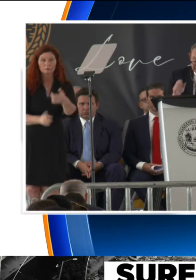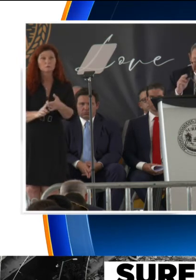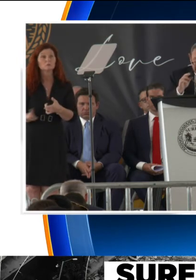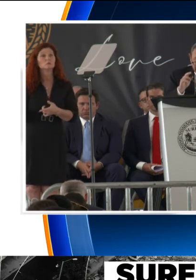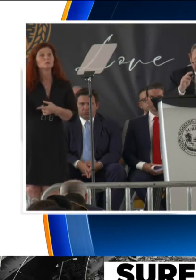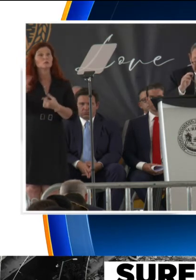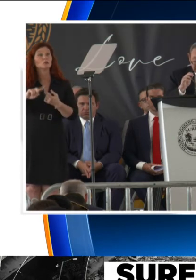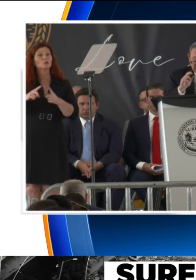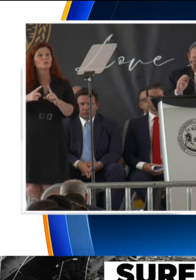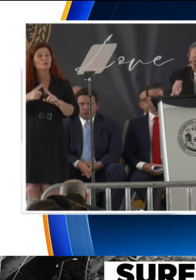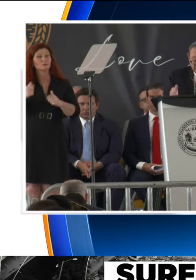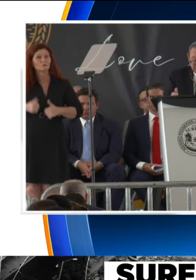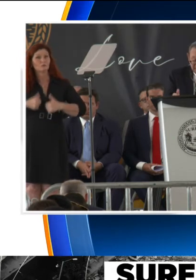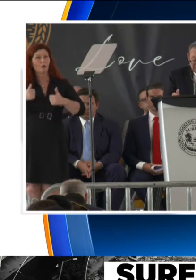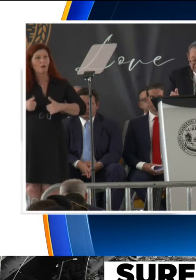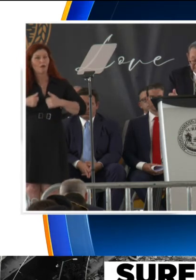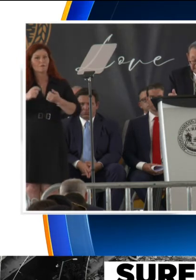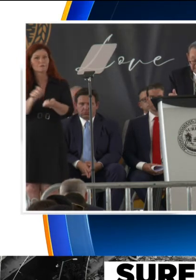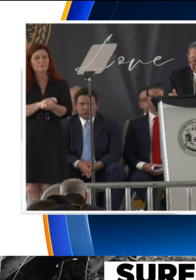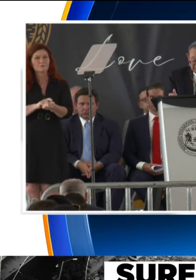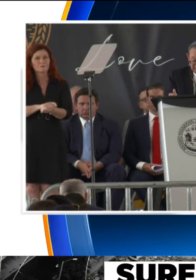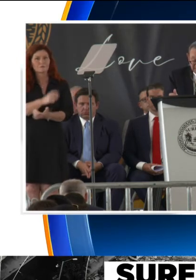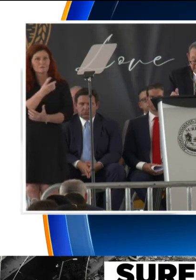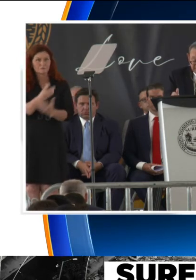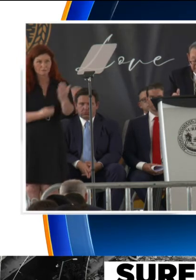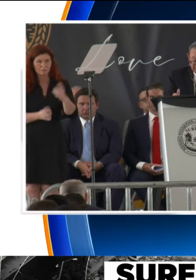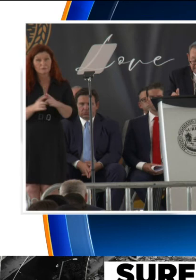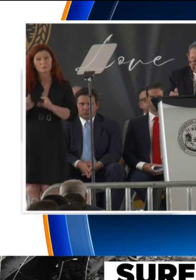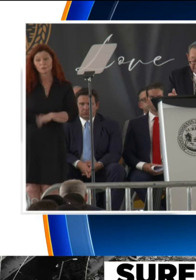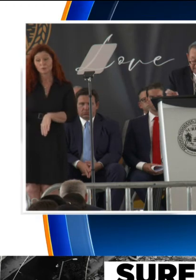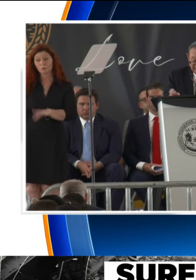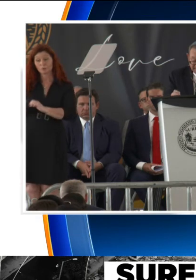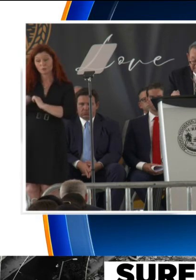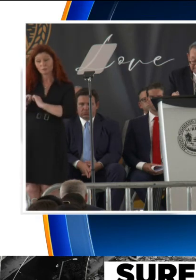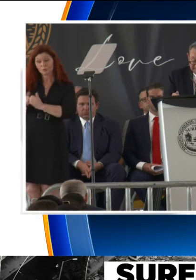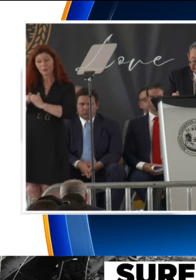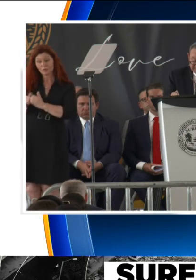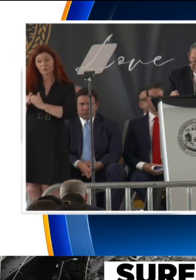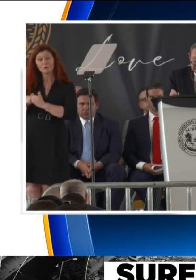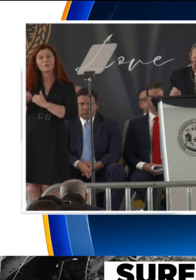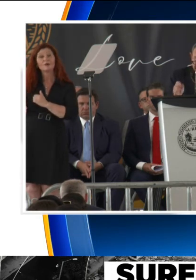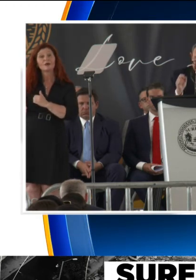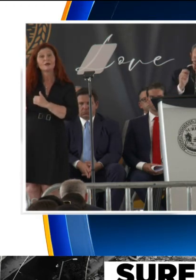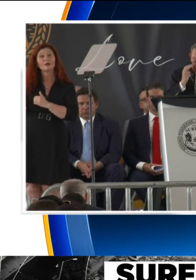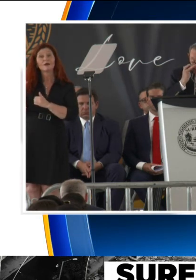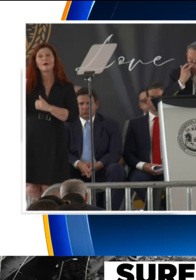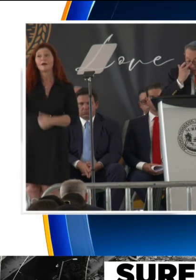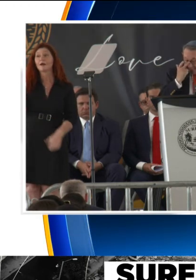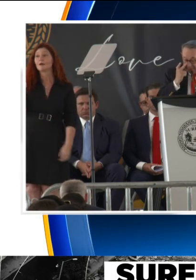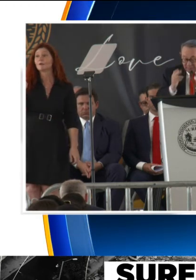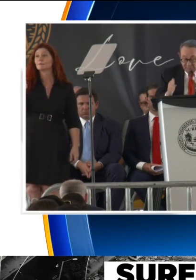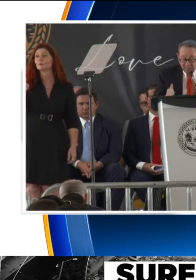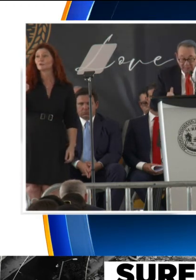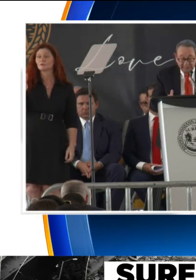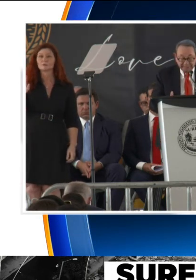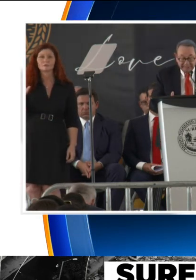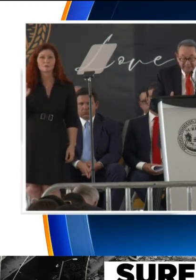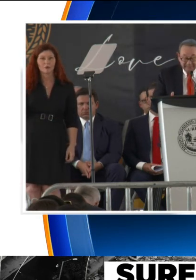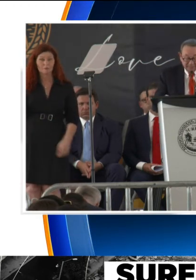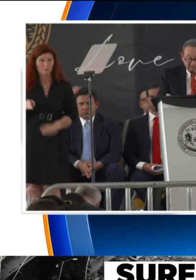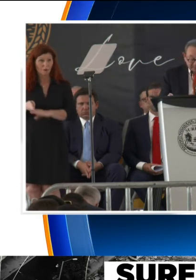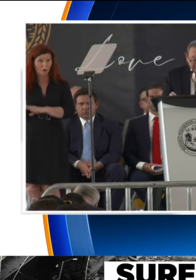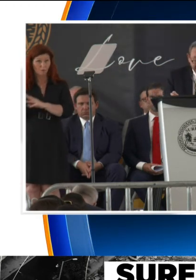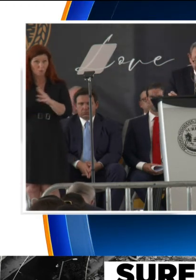Holocaust survivor who grew up on the same street of Anne Frank in Amsterdam. After the war,